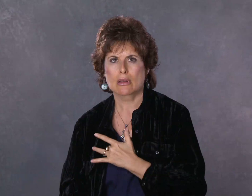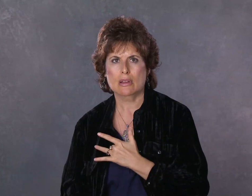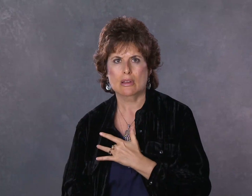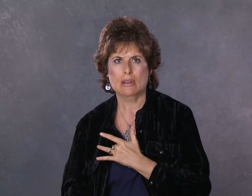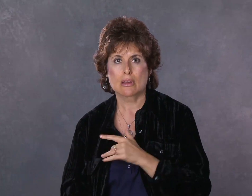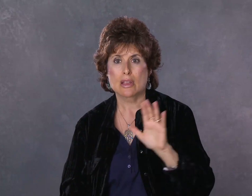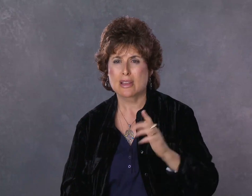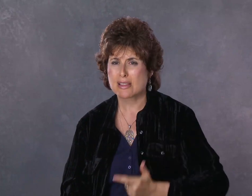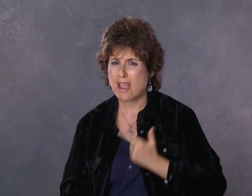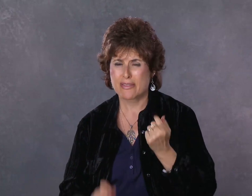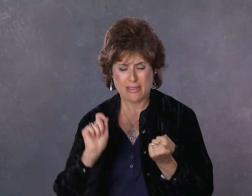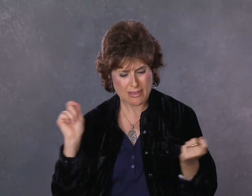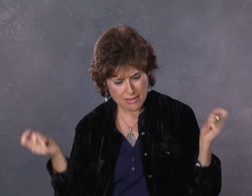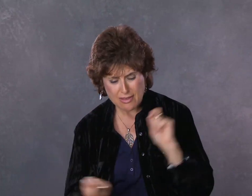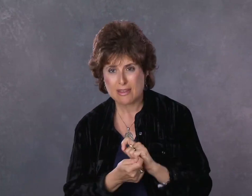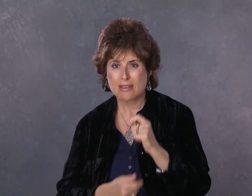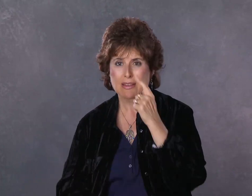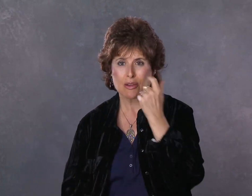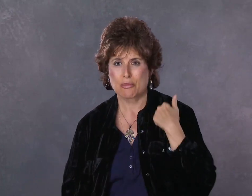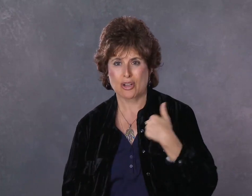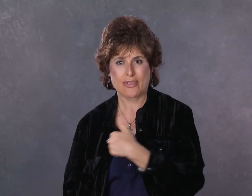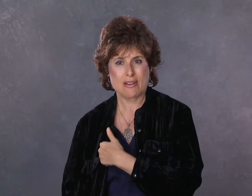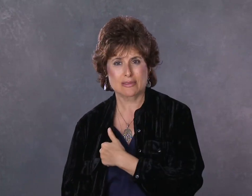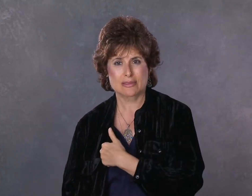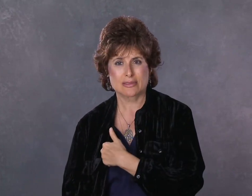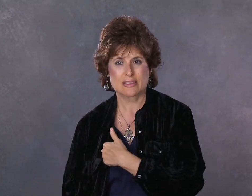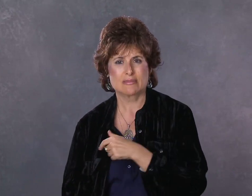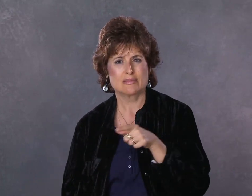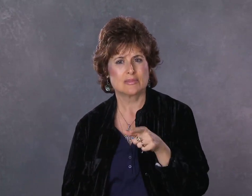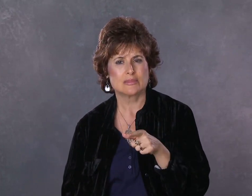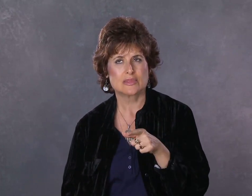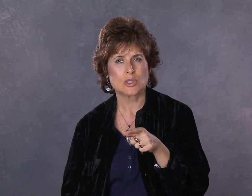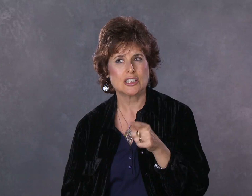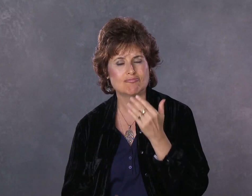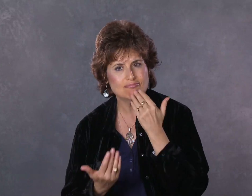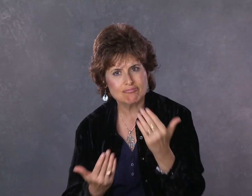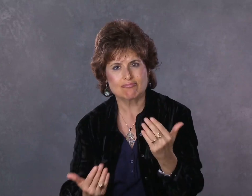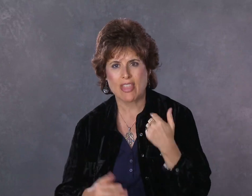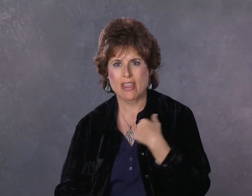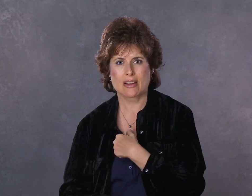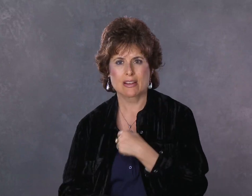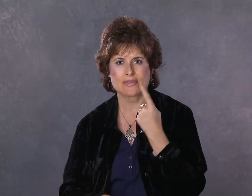services and this man was so touched. His life changed and so he